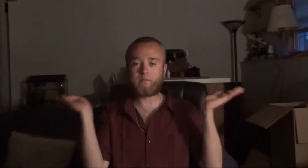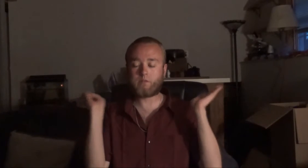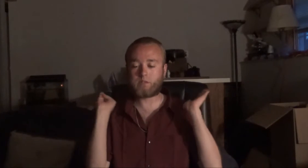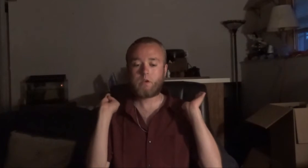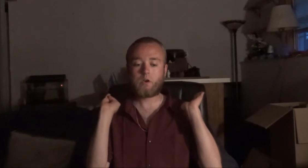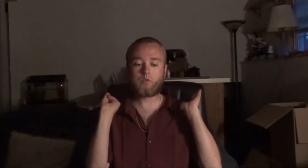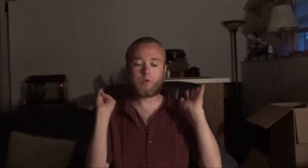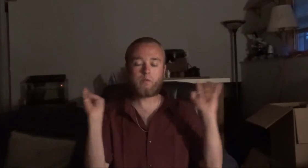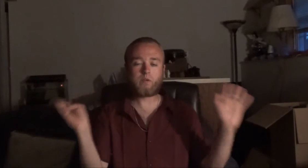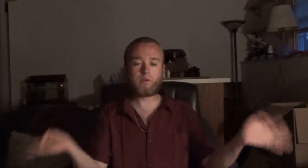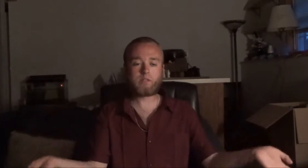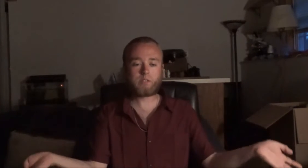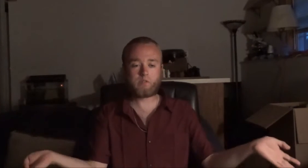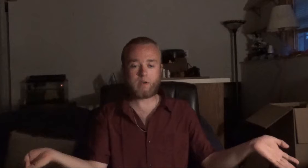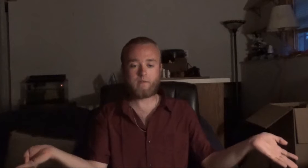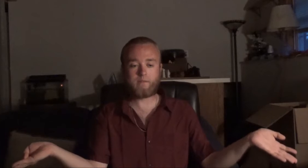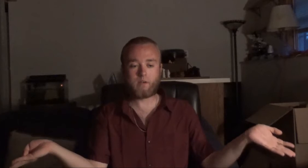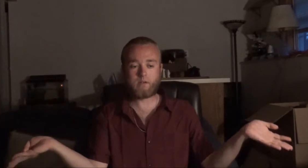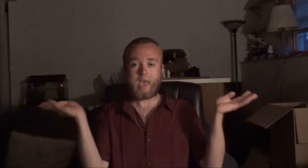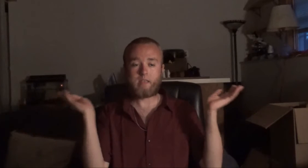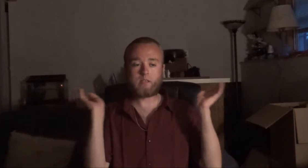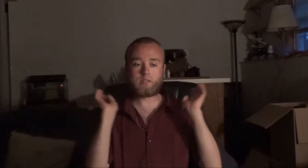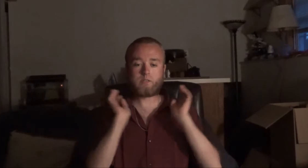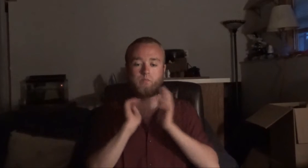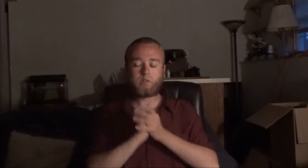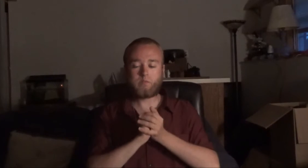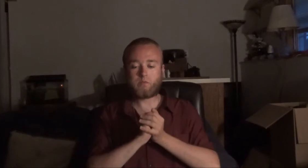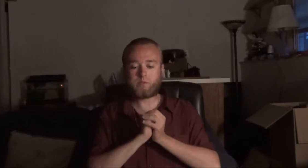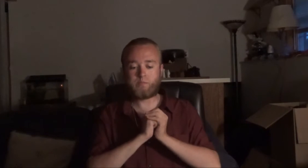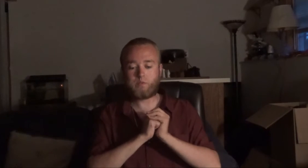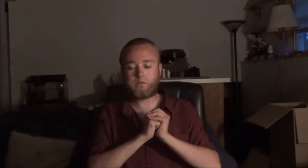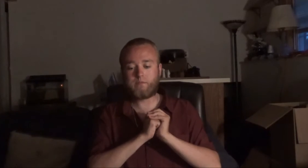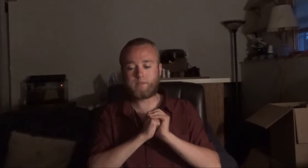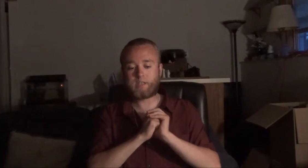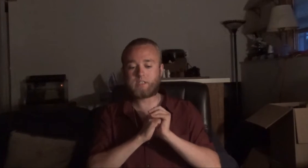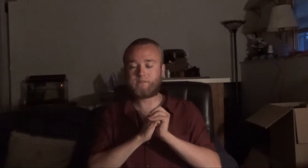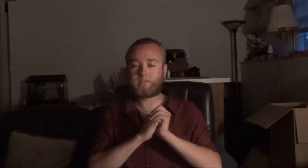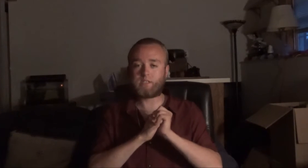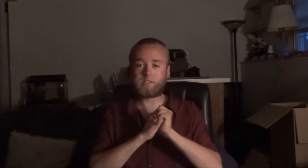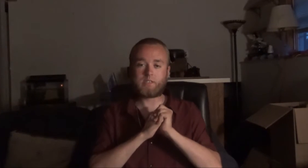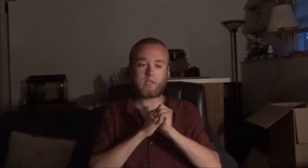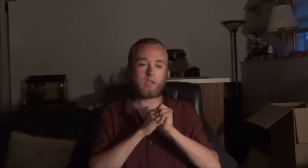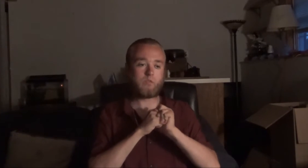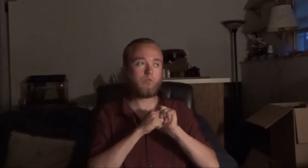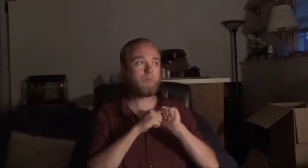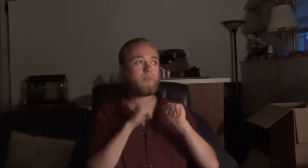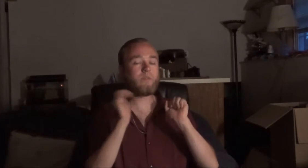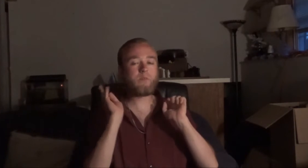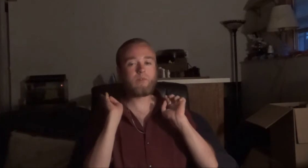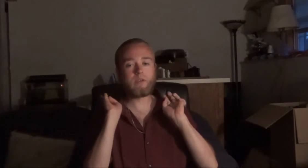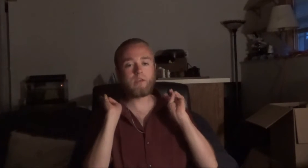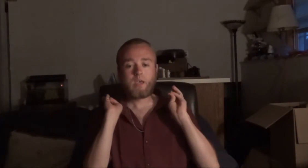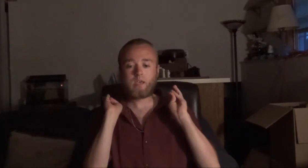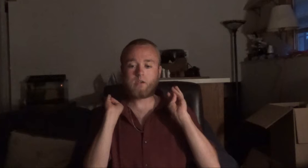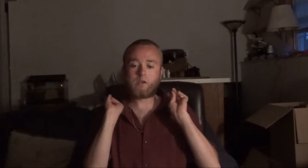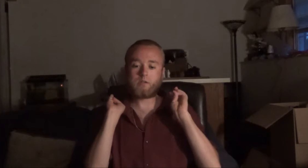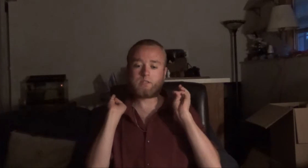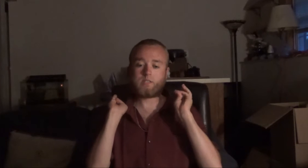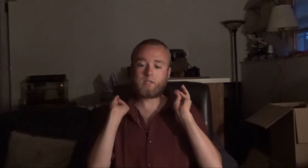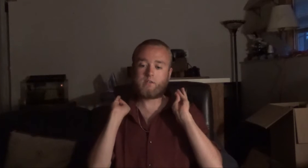for his heroic rescue effort. And this is one of the most beautiful things I've seen to date. Normally, when we hear the city